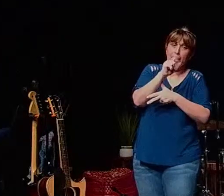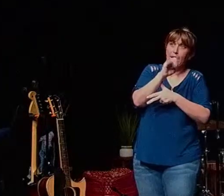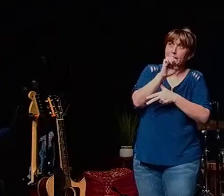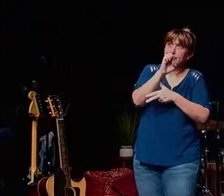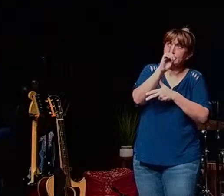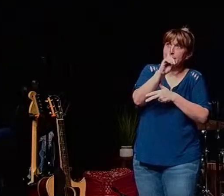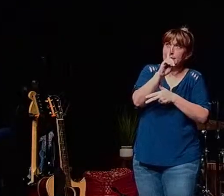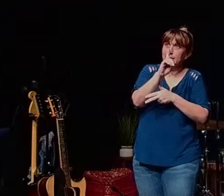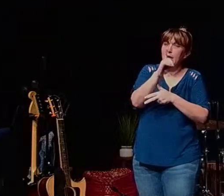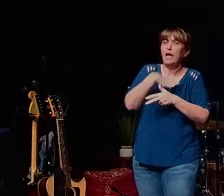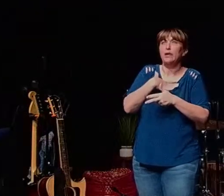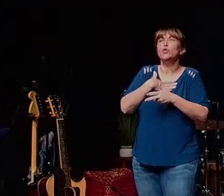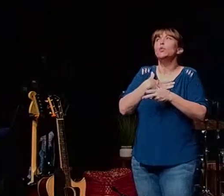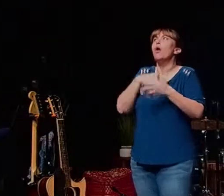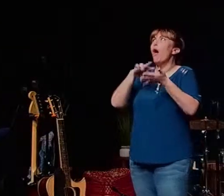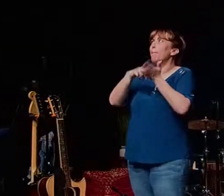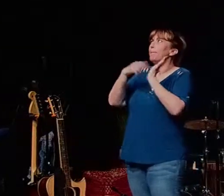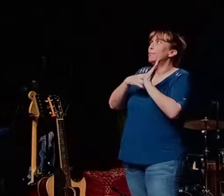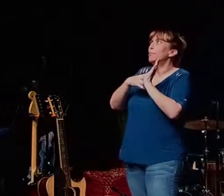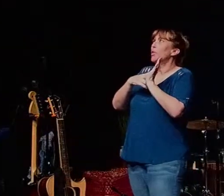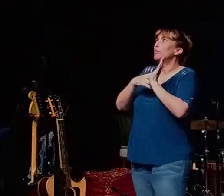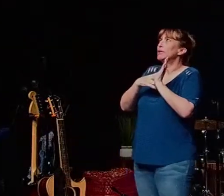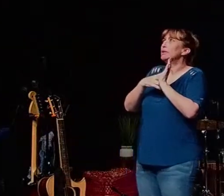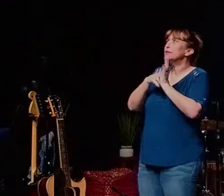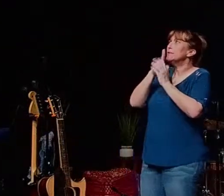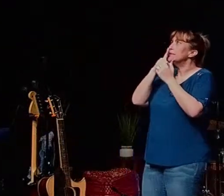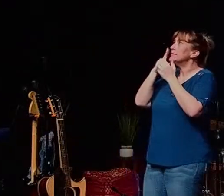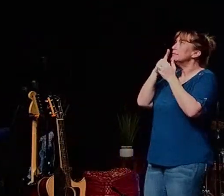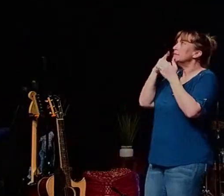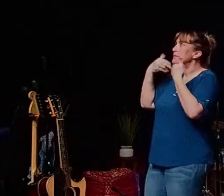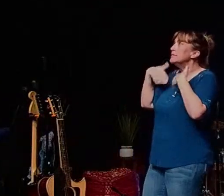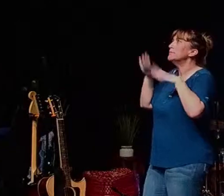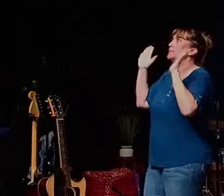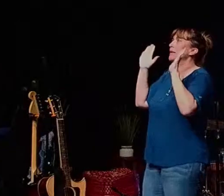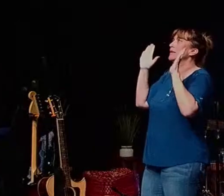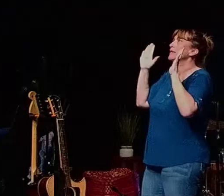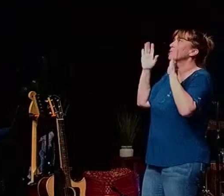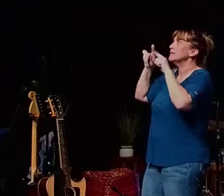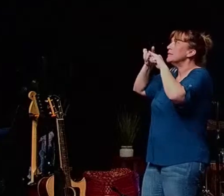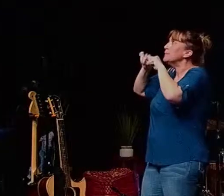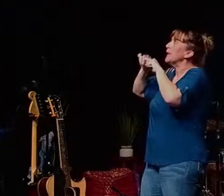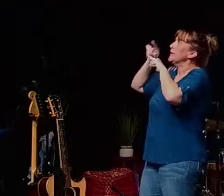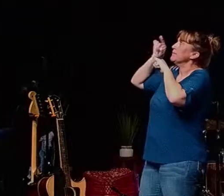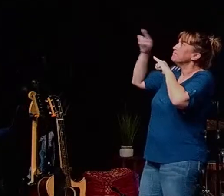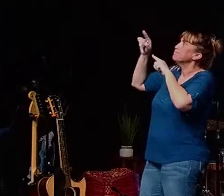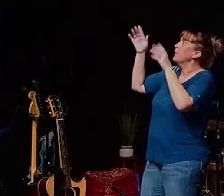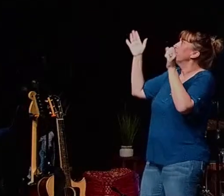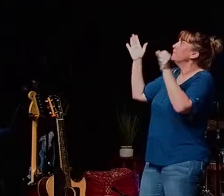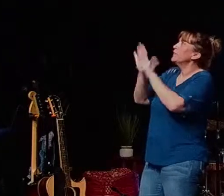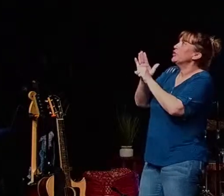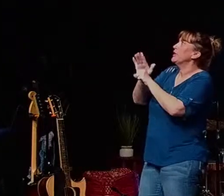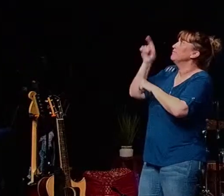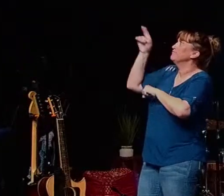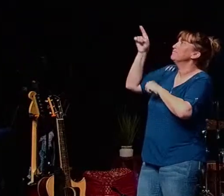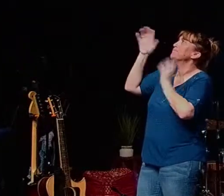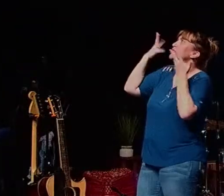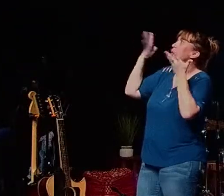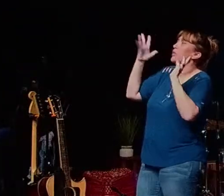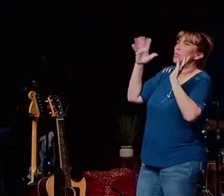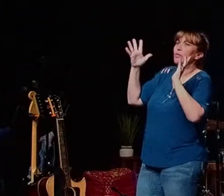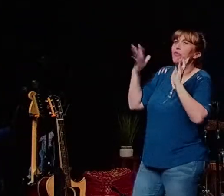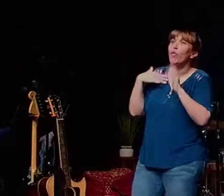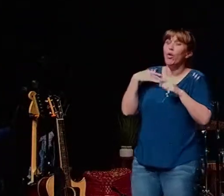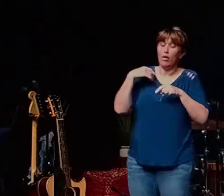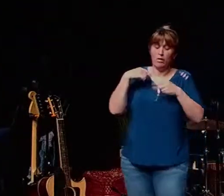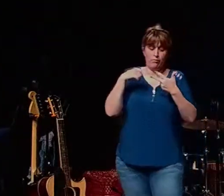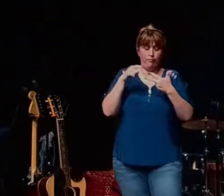intentionally resubmit reconnect be dependent fully on god alone for the